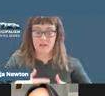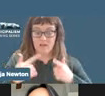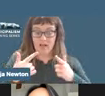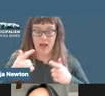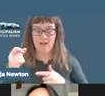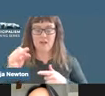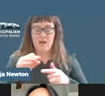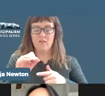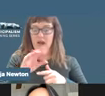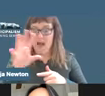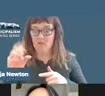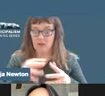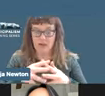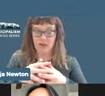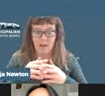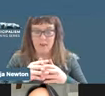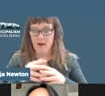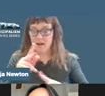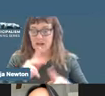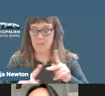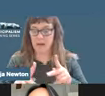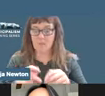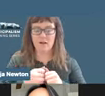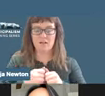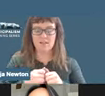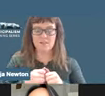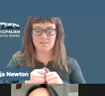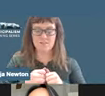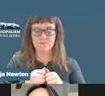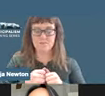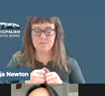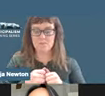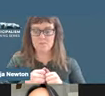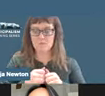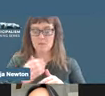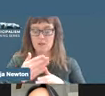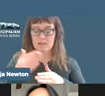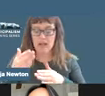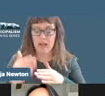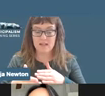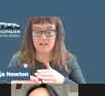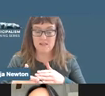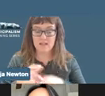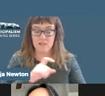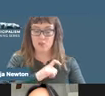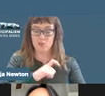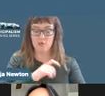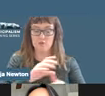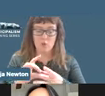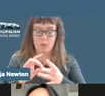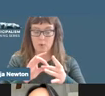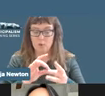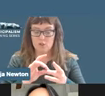leaders in Contra Costa to end the sheriff's cooperation with the Immigration and Customs Enforcement Secure Communities Program.